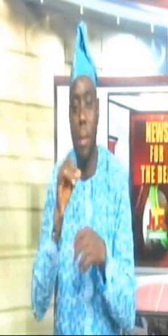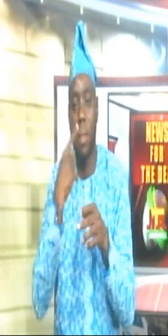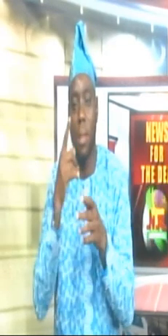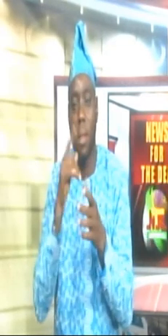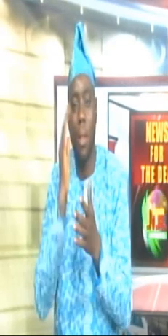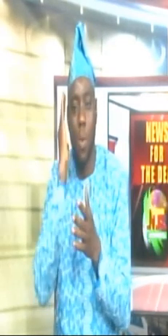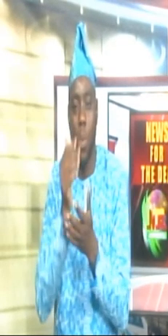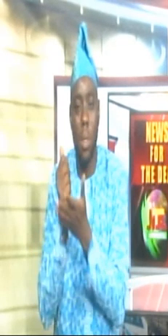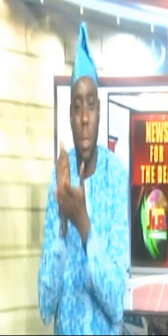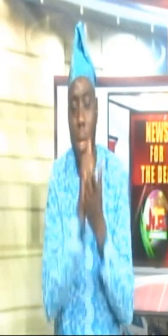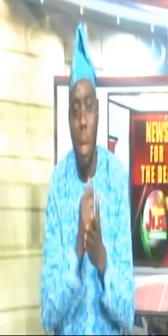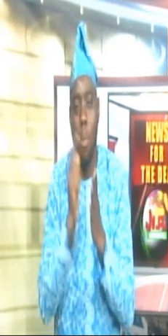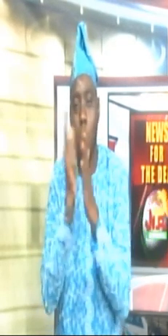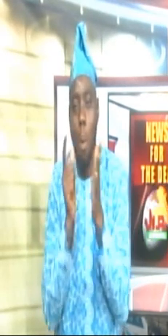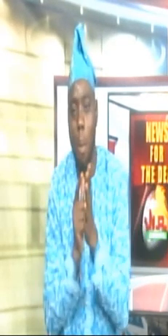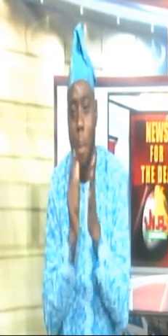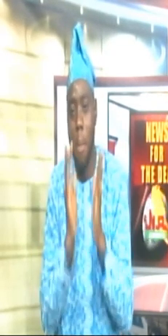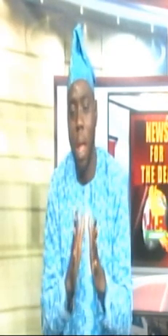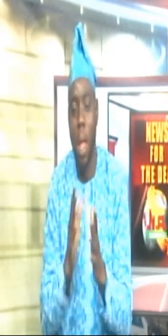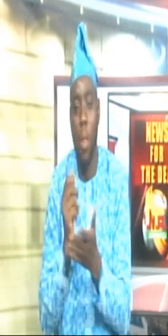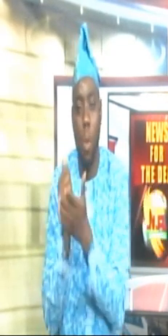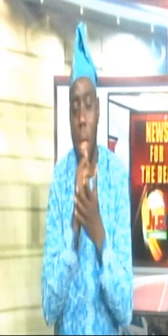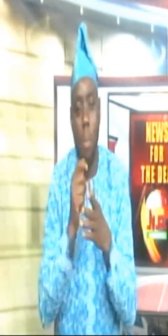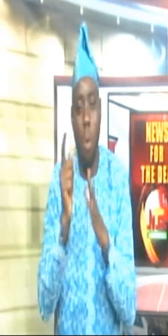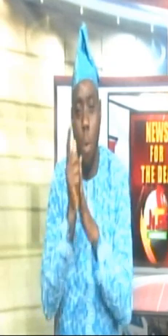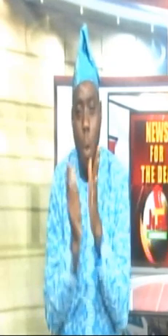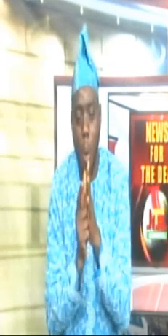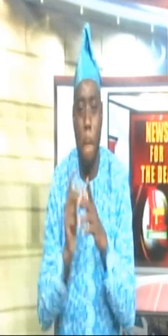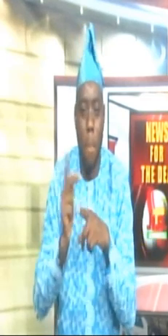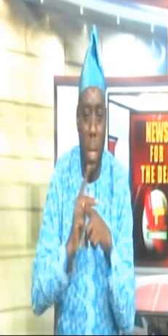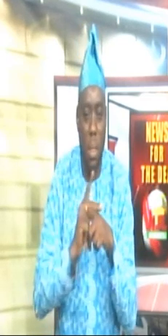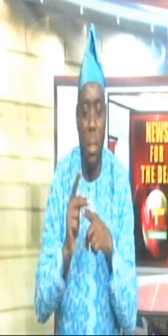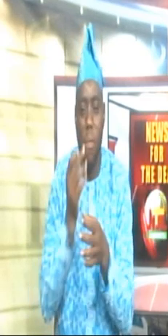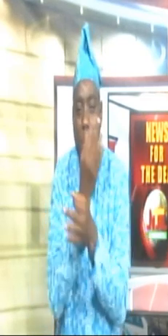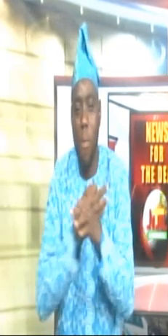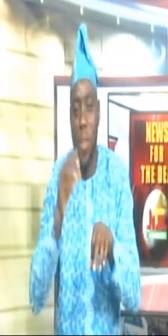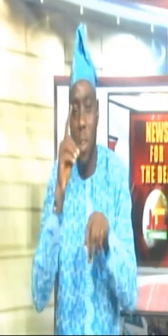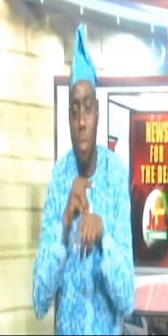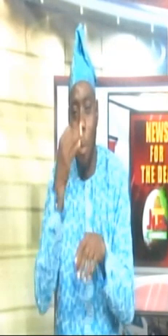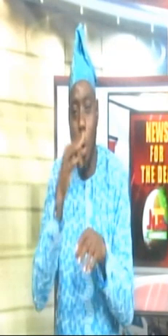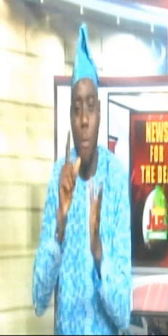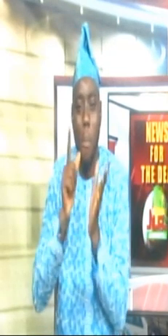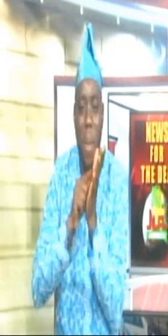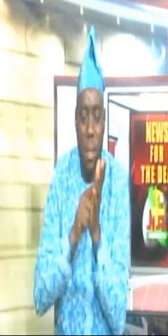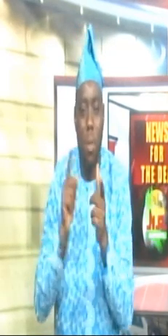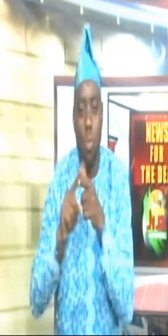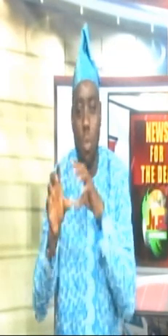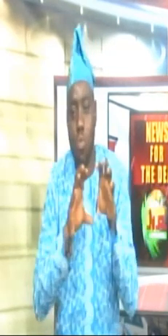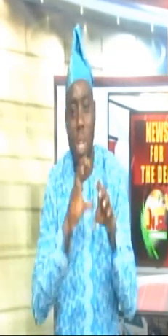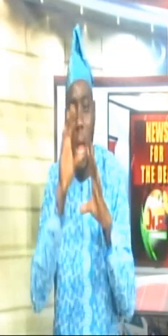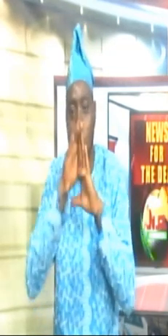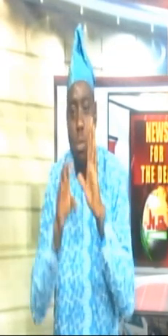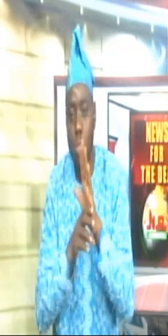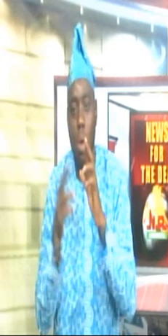legislation towards reviewing laws and practices that restrict press freedom and the ability of the media to carry out their constitutional